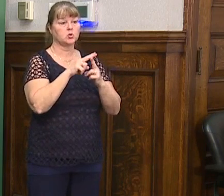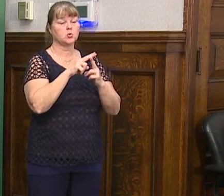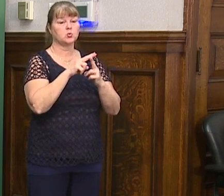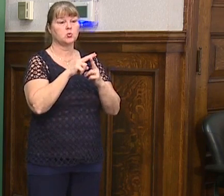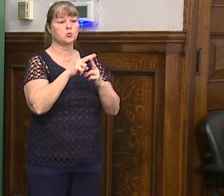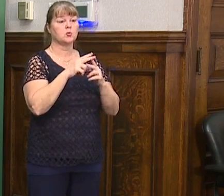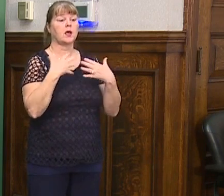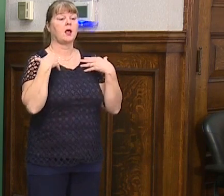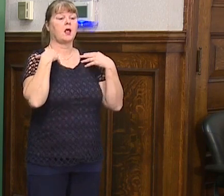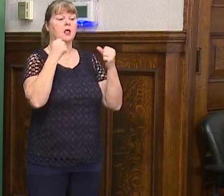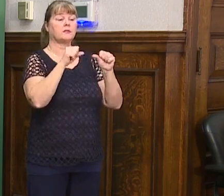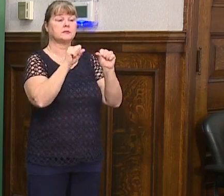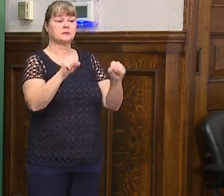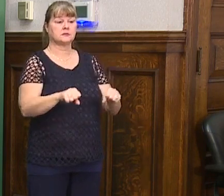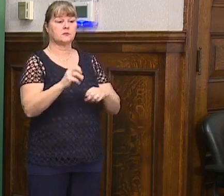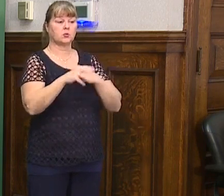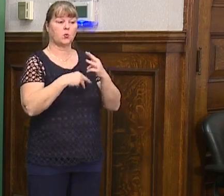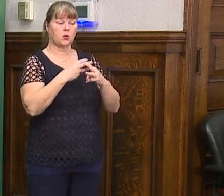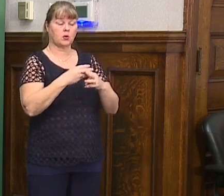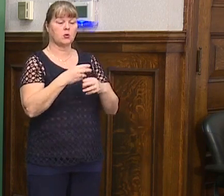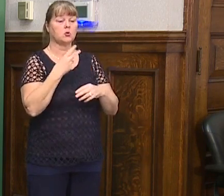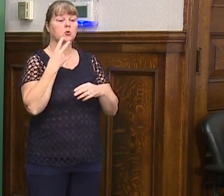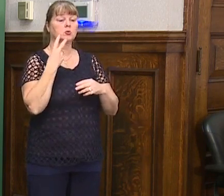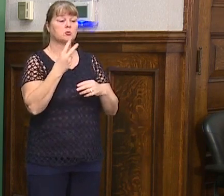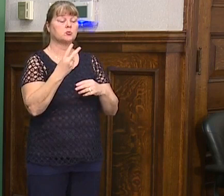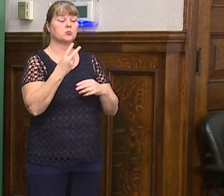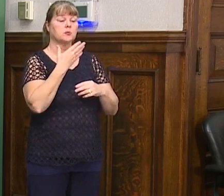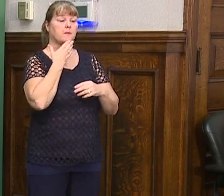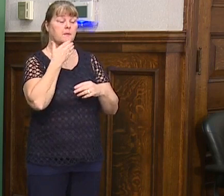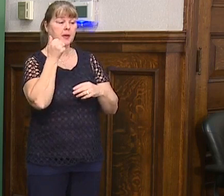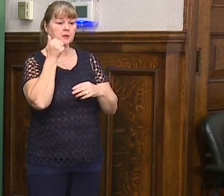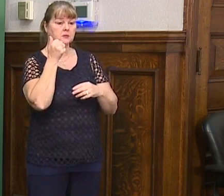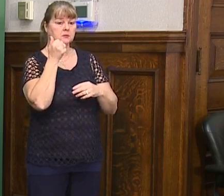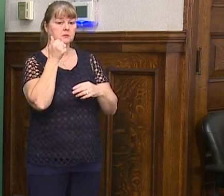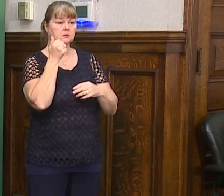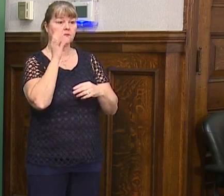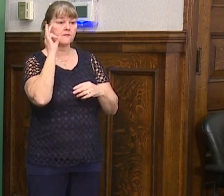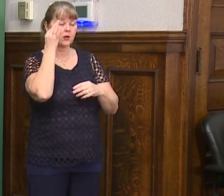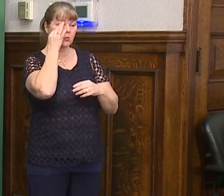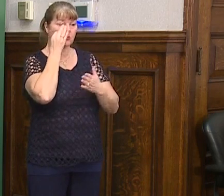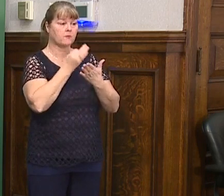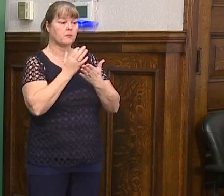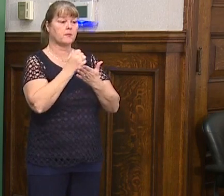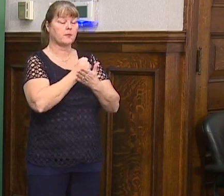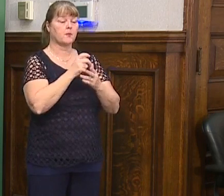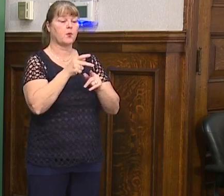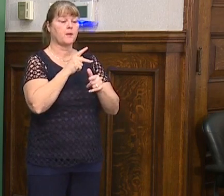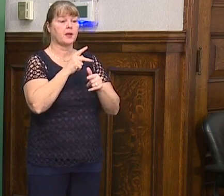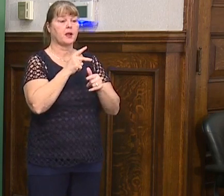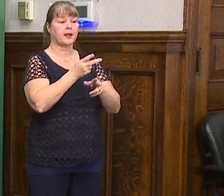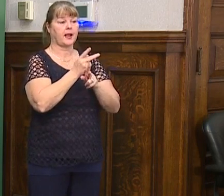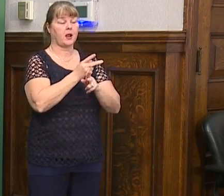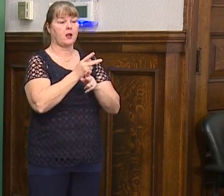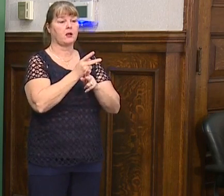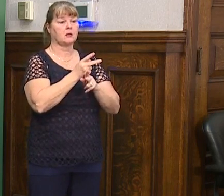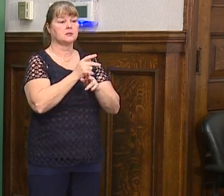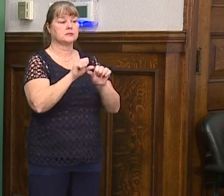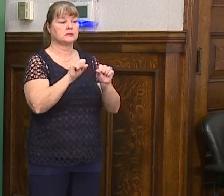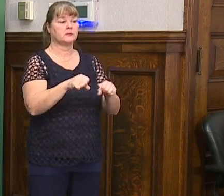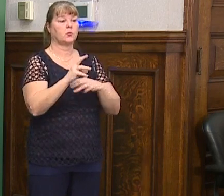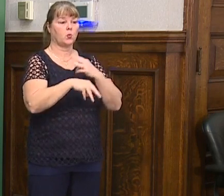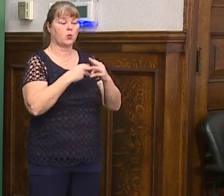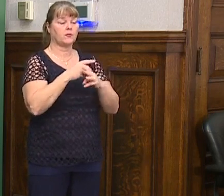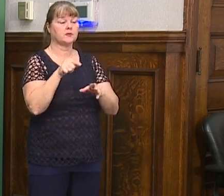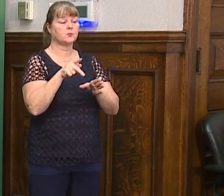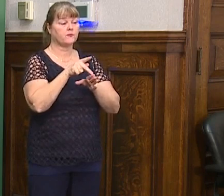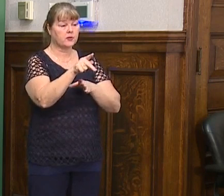greatest health systems of the world, with two of the best federally funded primary care centers in the world. Um, these are